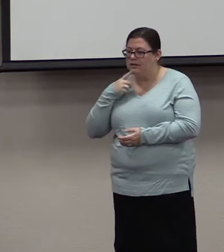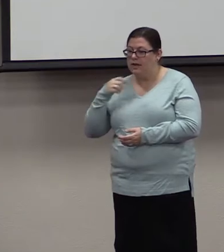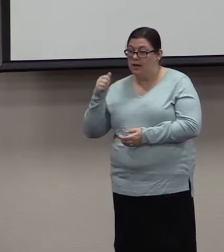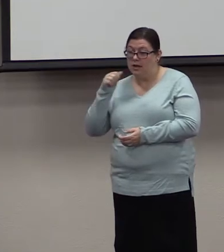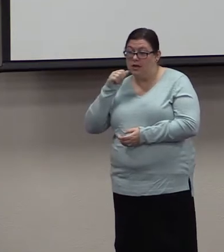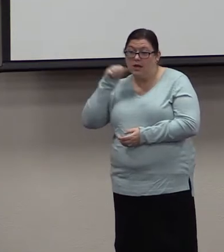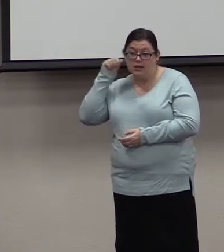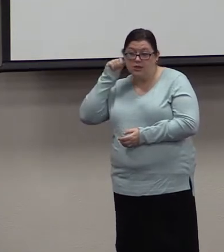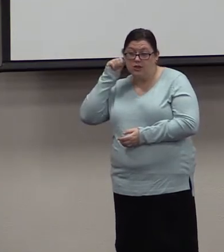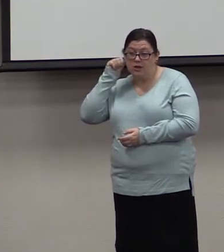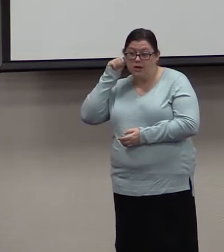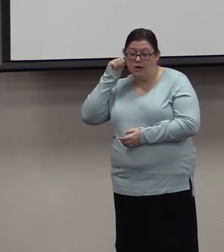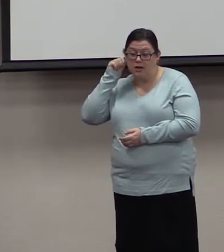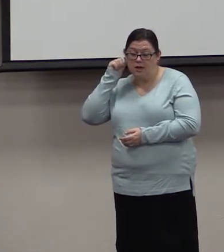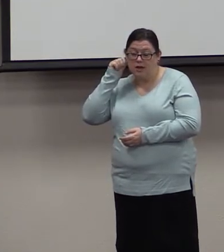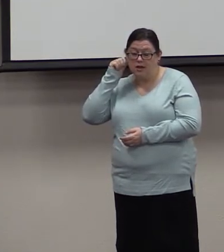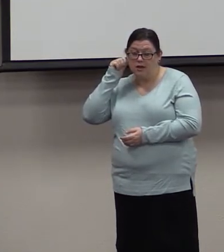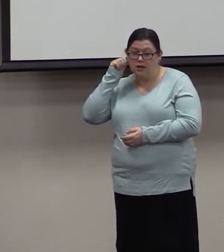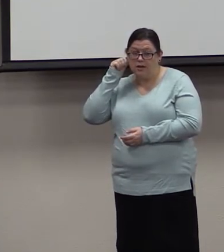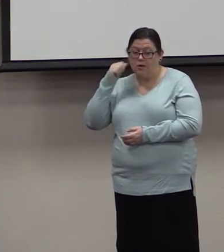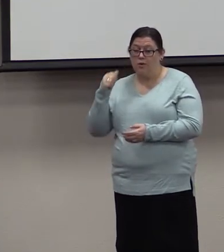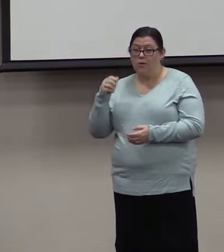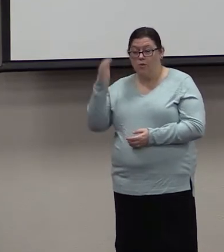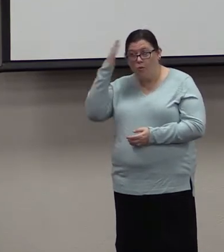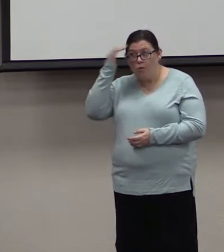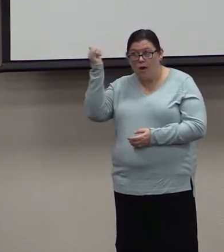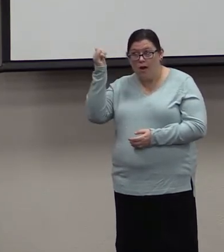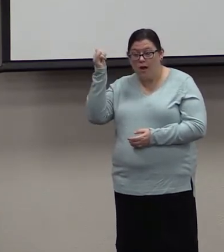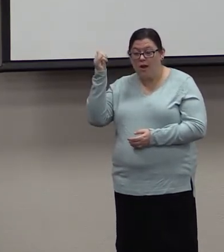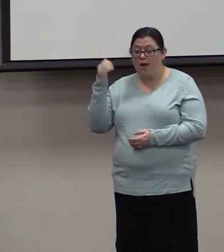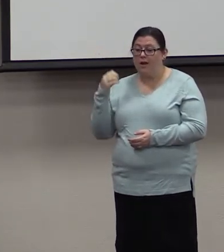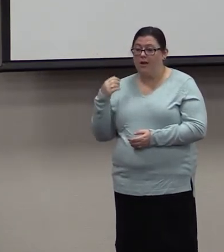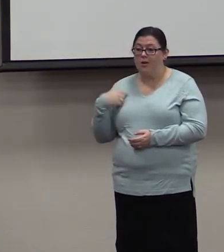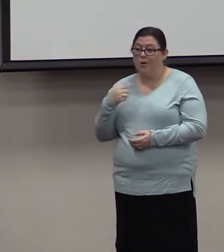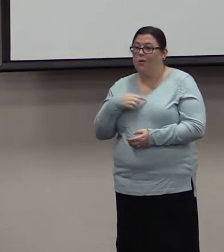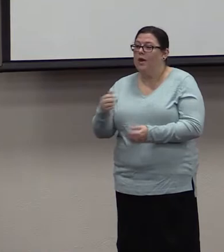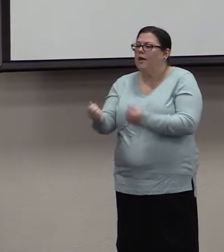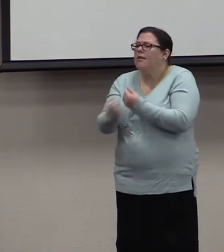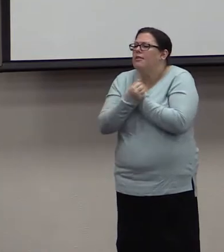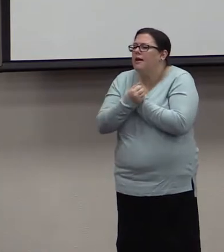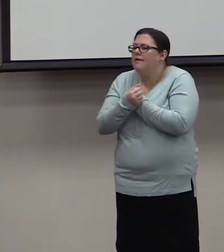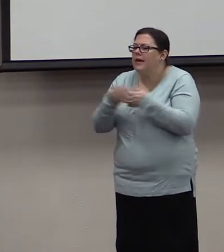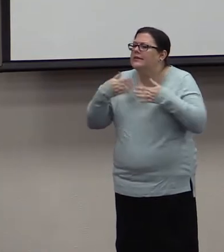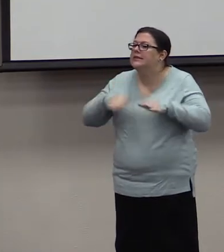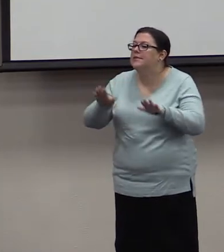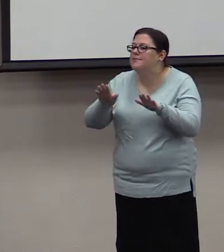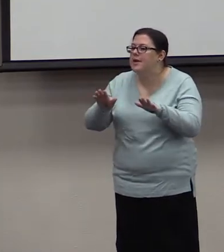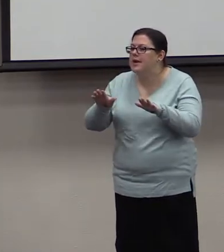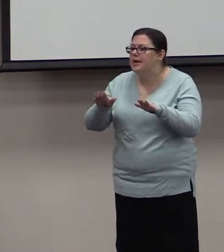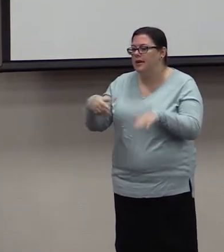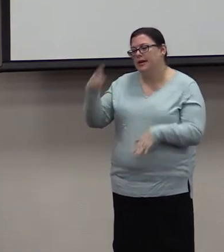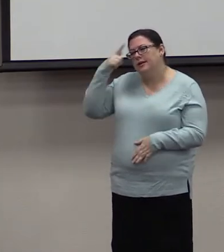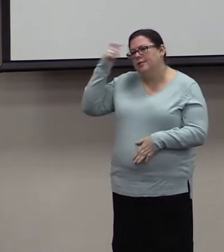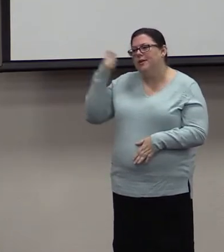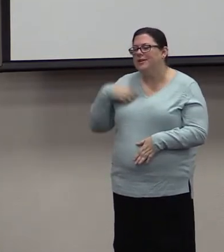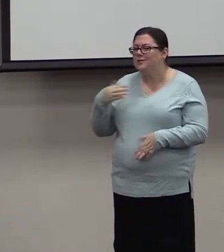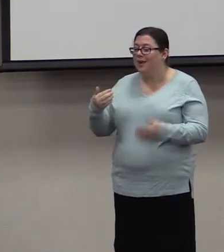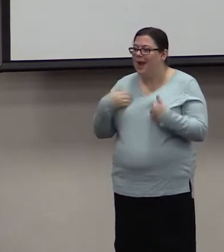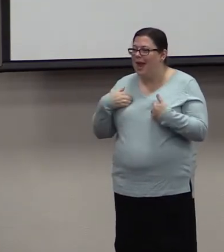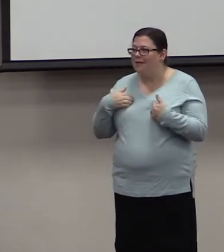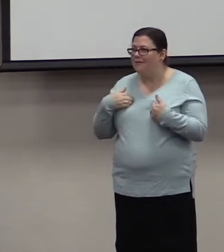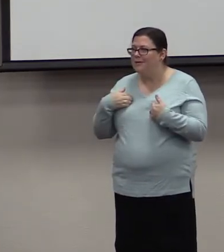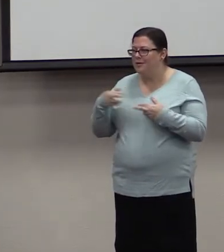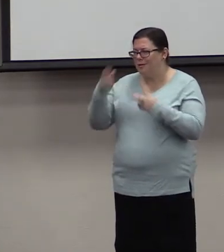is because we have reverence for Christ. Out of this deep respect for God.